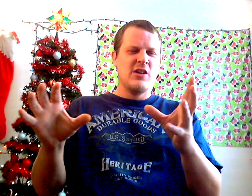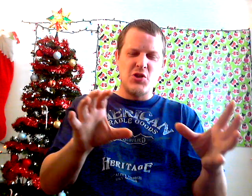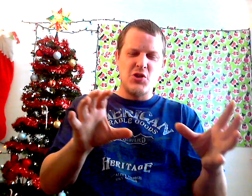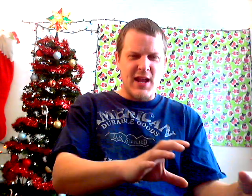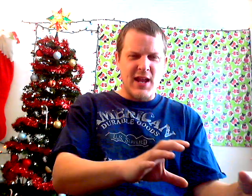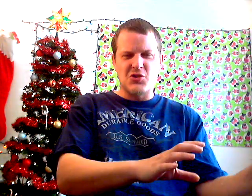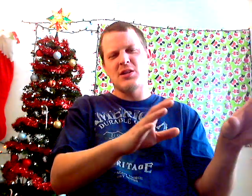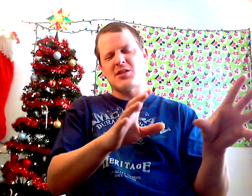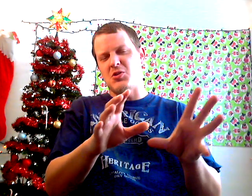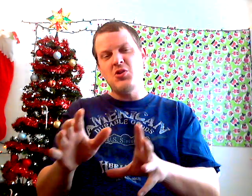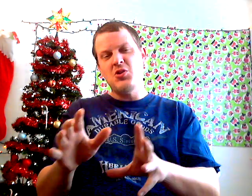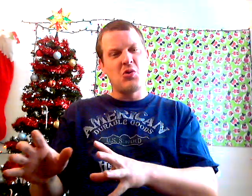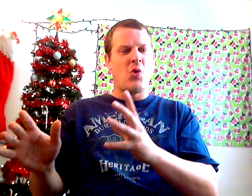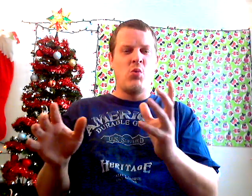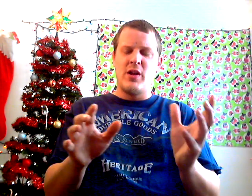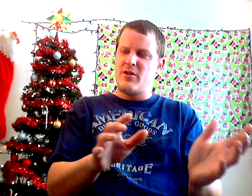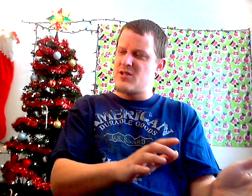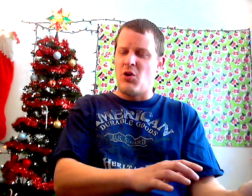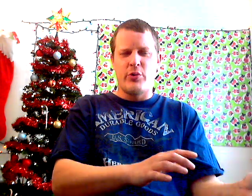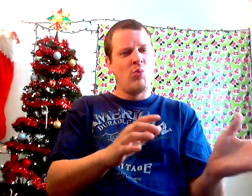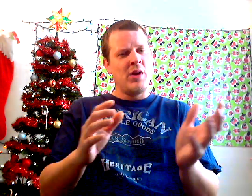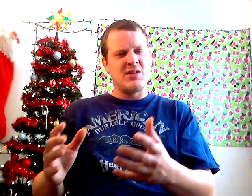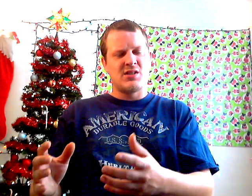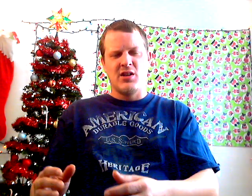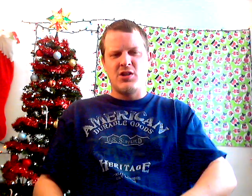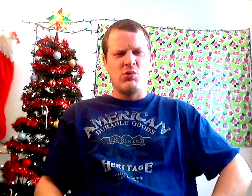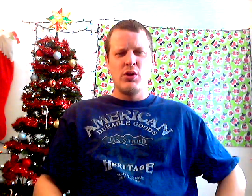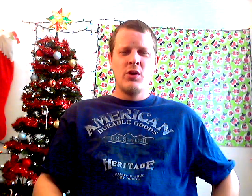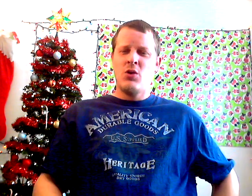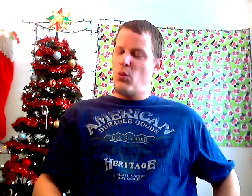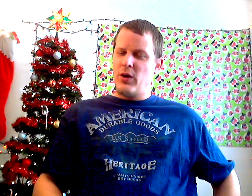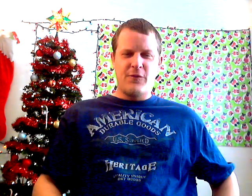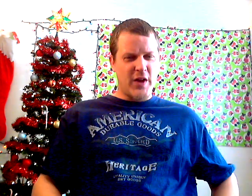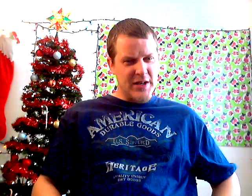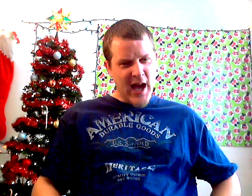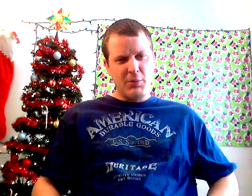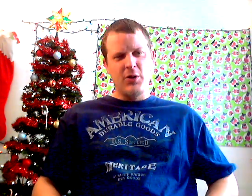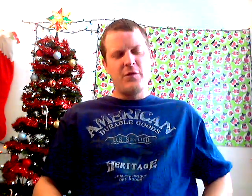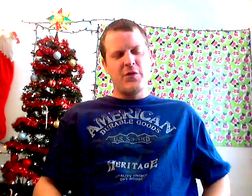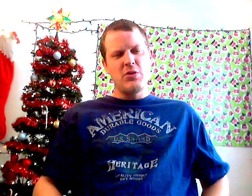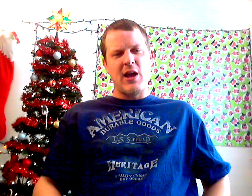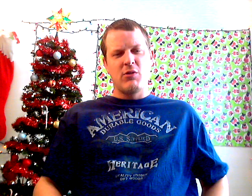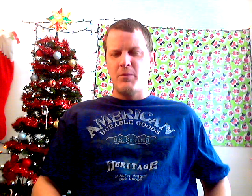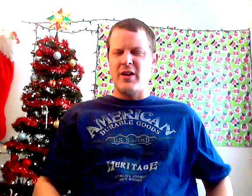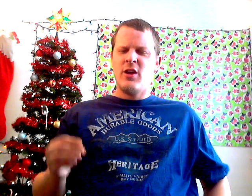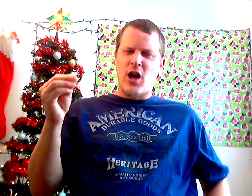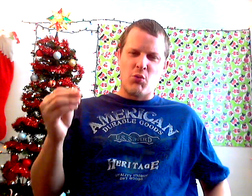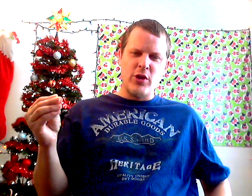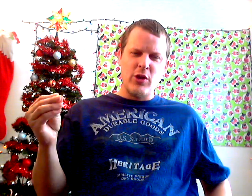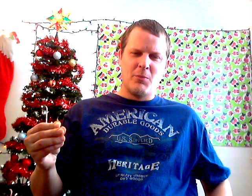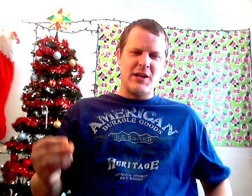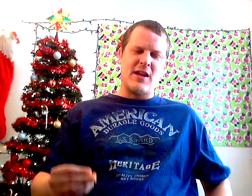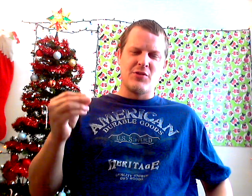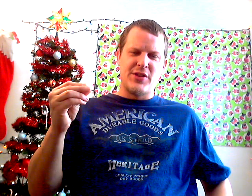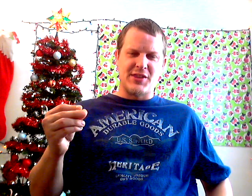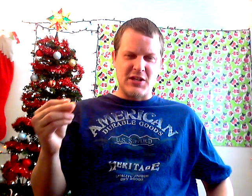you can't trust him. And you don't know where he's going or what he's going to do. What a phenomenal feud that would have been. A real moneymaker that the